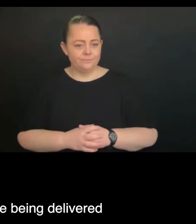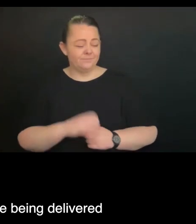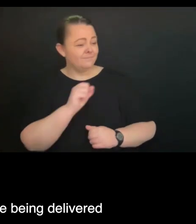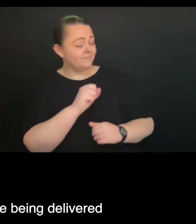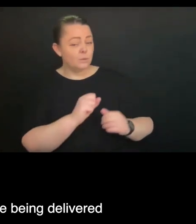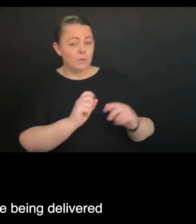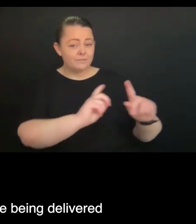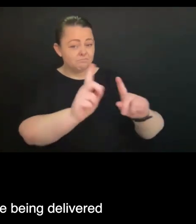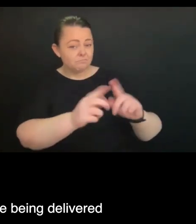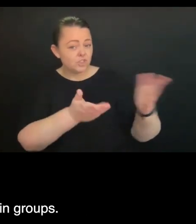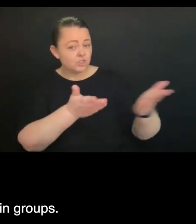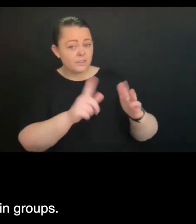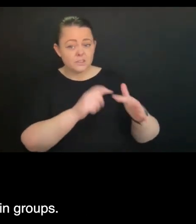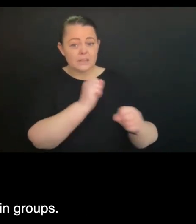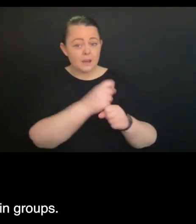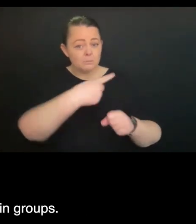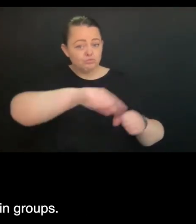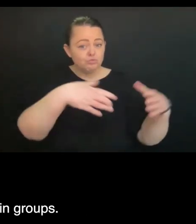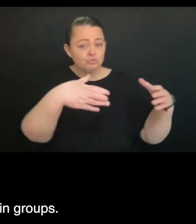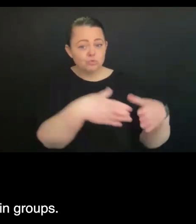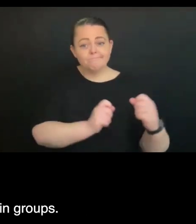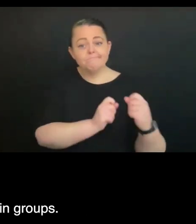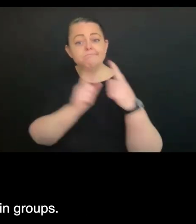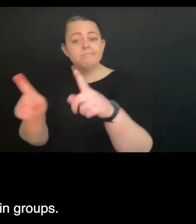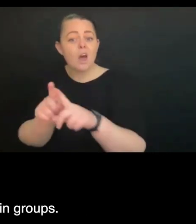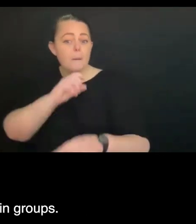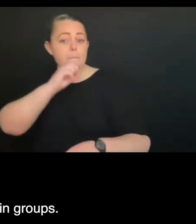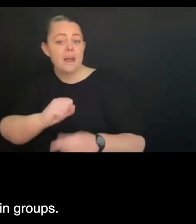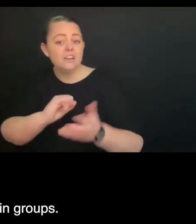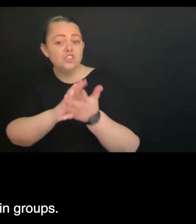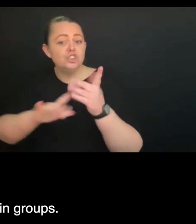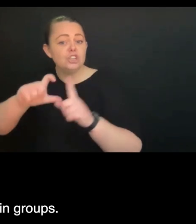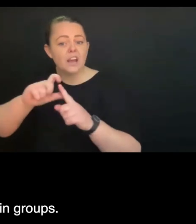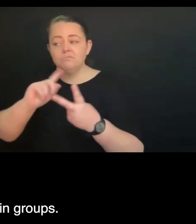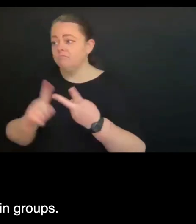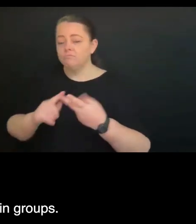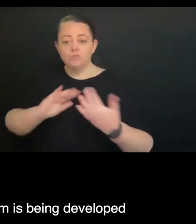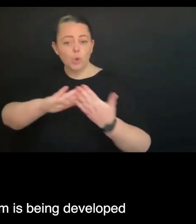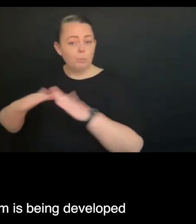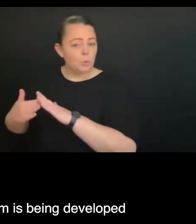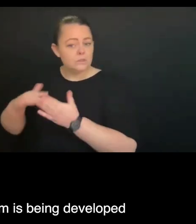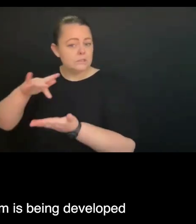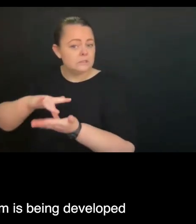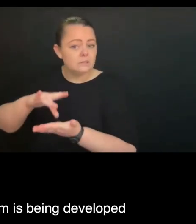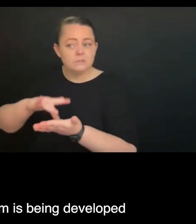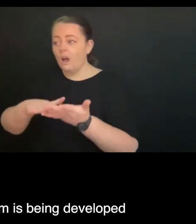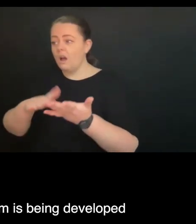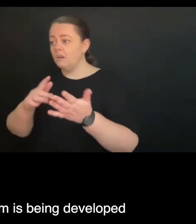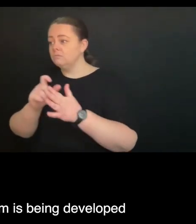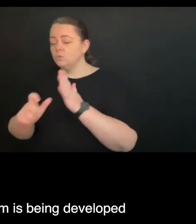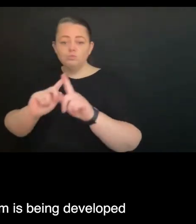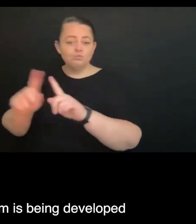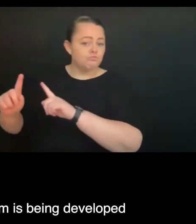where services are being delivered to multiple older people or in groups. But as the new